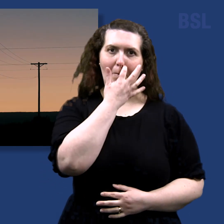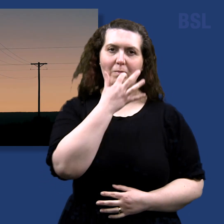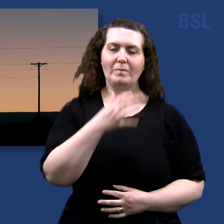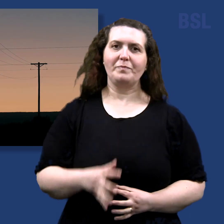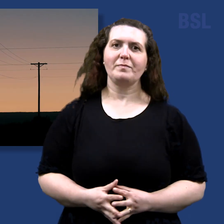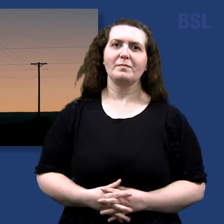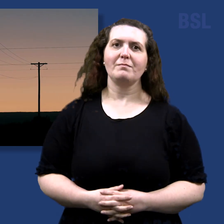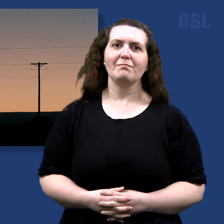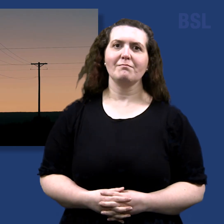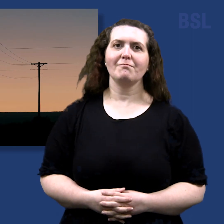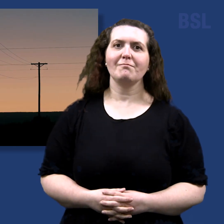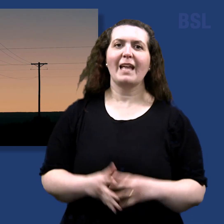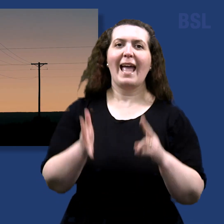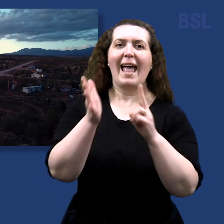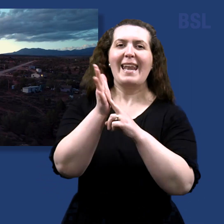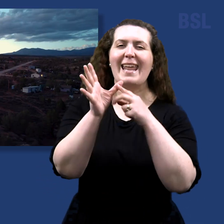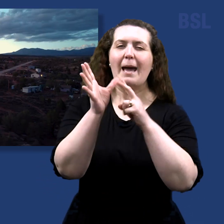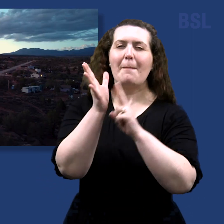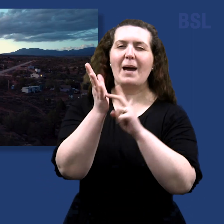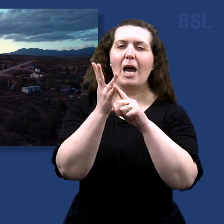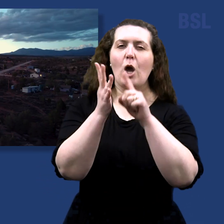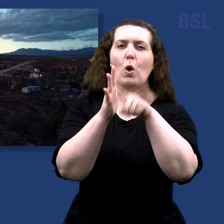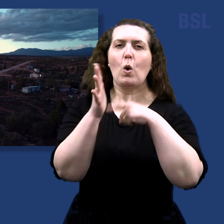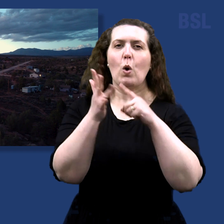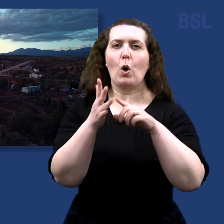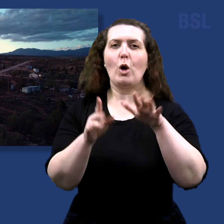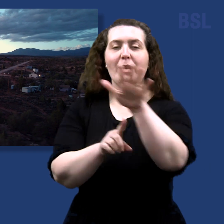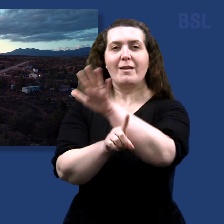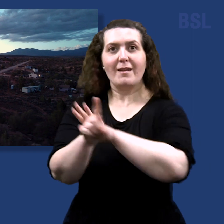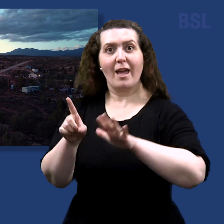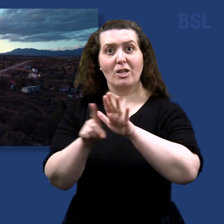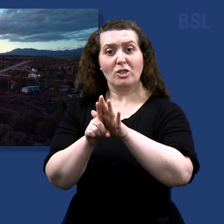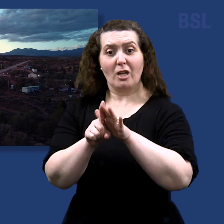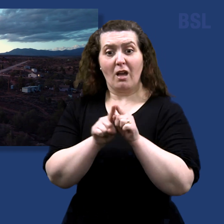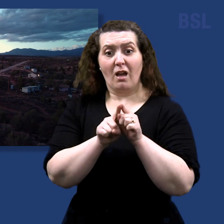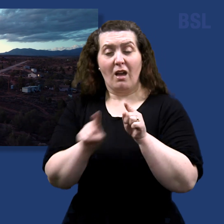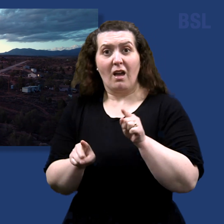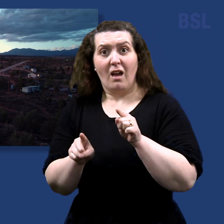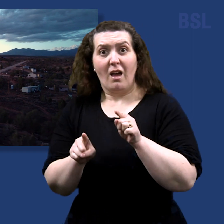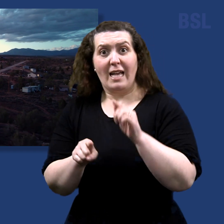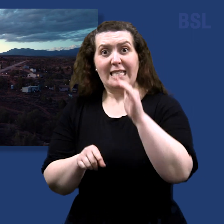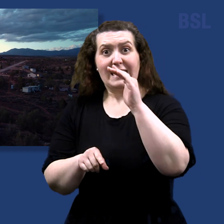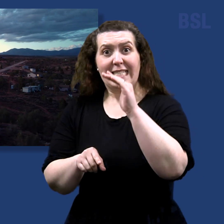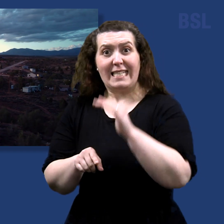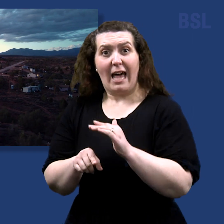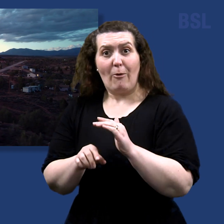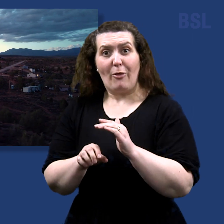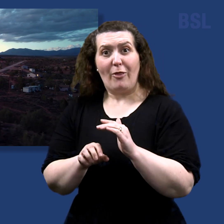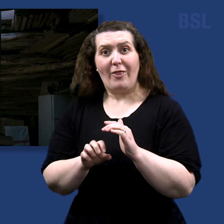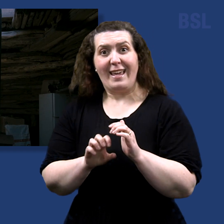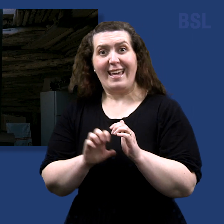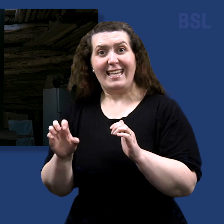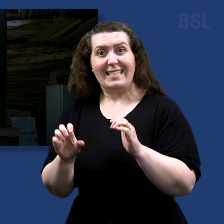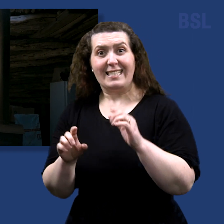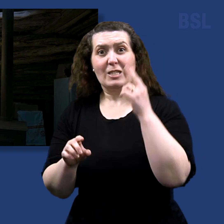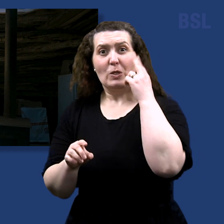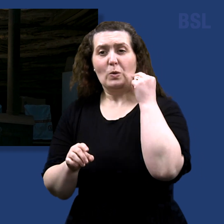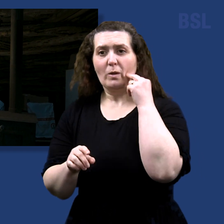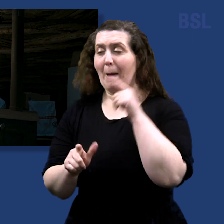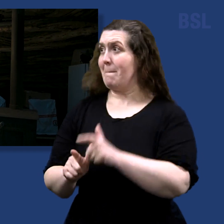The Navajo Nation's Westwater community sits next to the city of Blanding in southeastern Utah. It's pretty big. It's